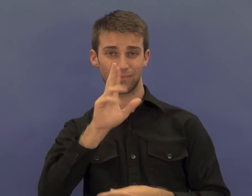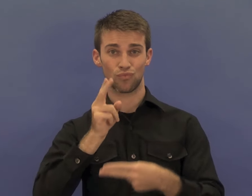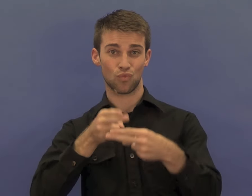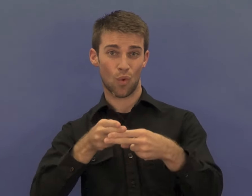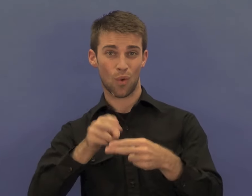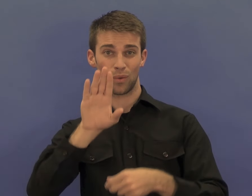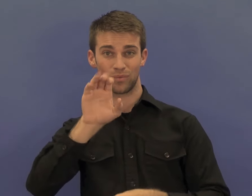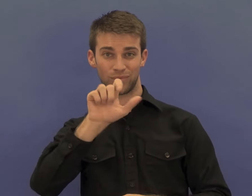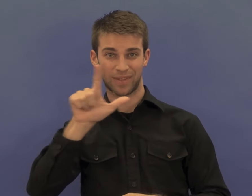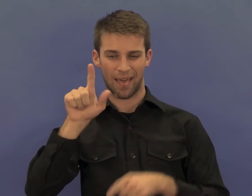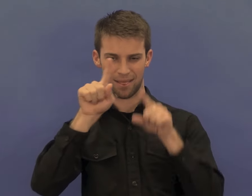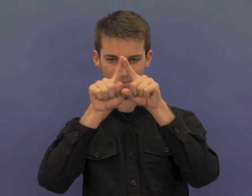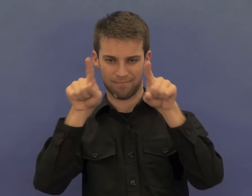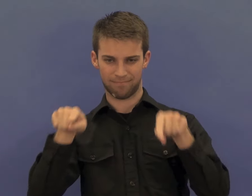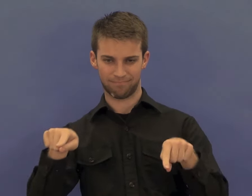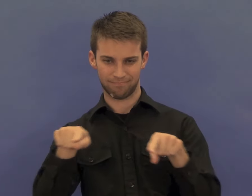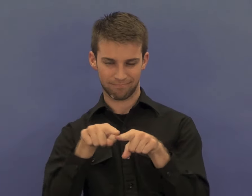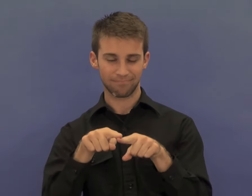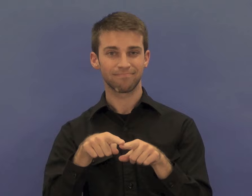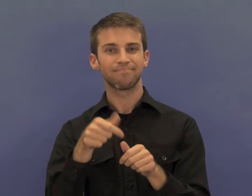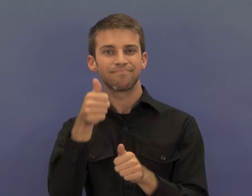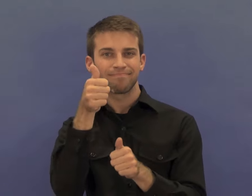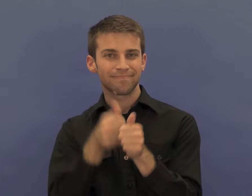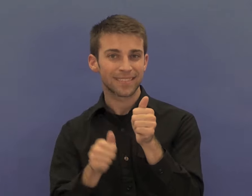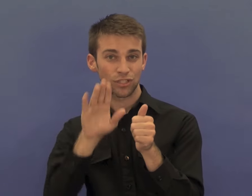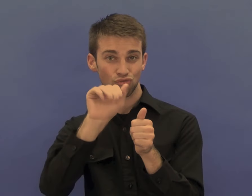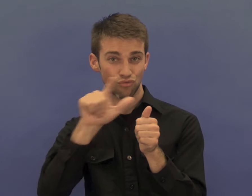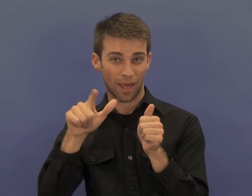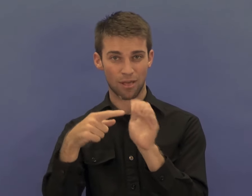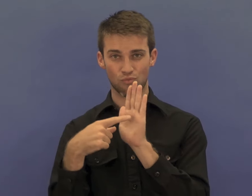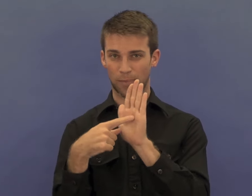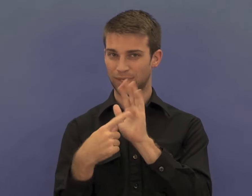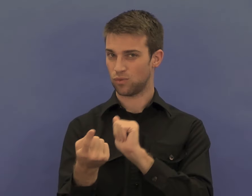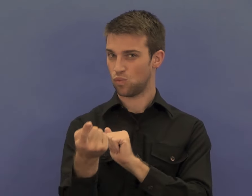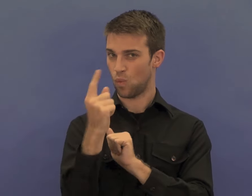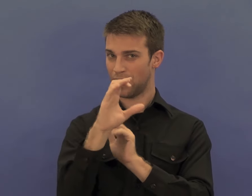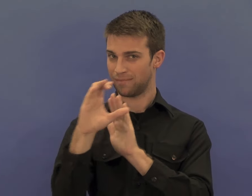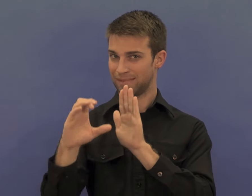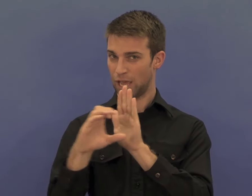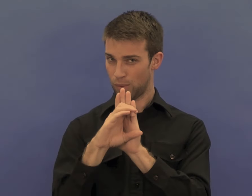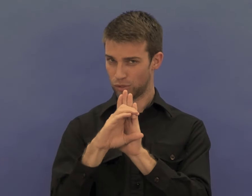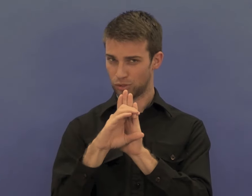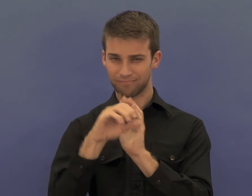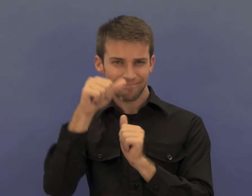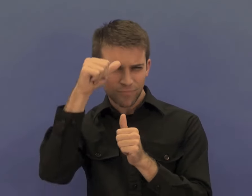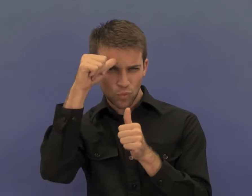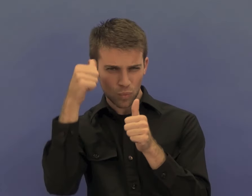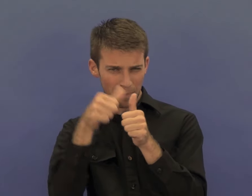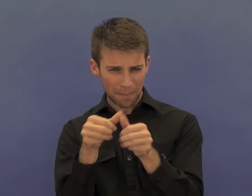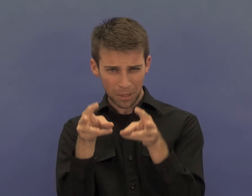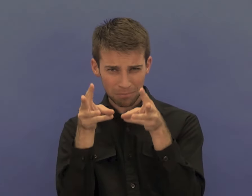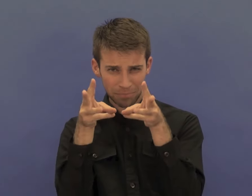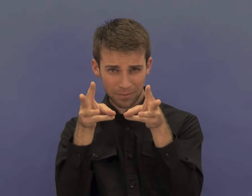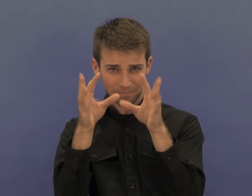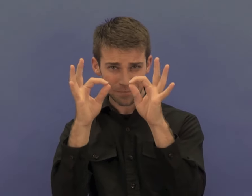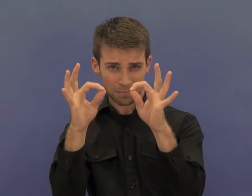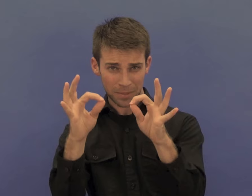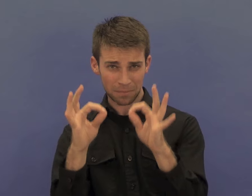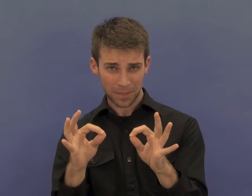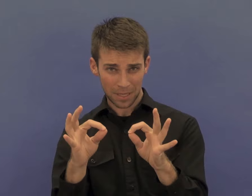combinations of these six dots represent different characters. Each dot is assigned a number. They are in two